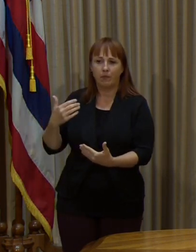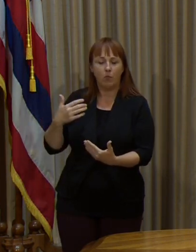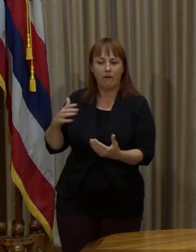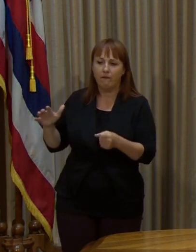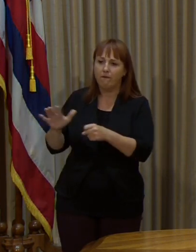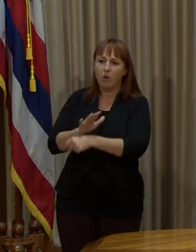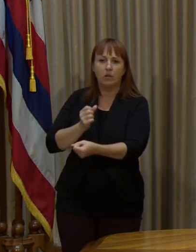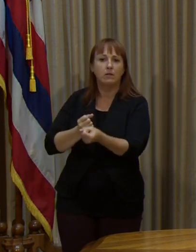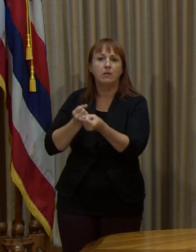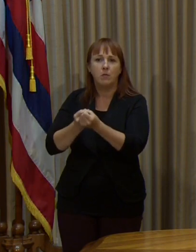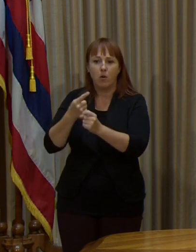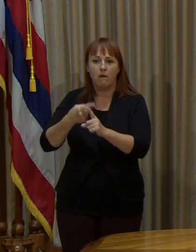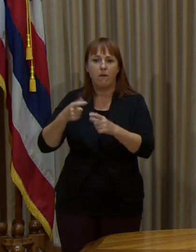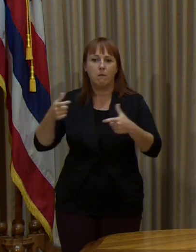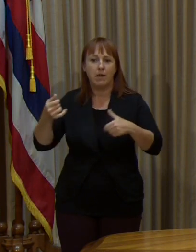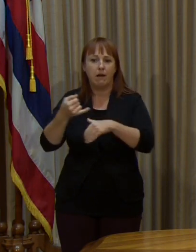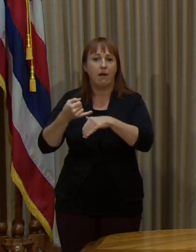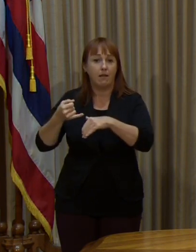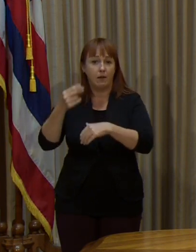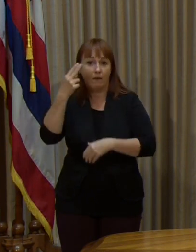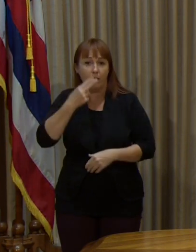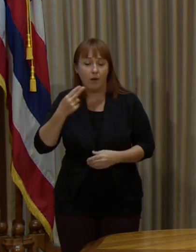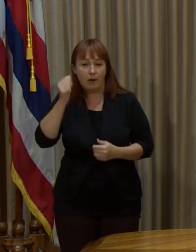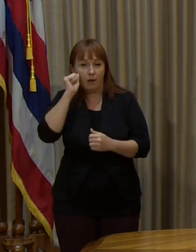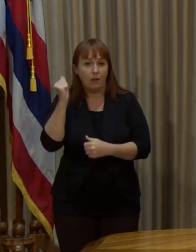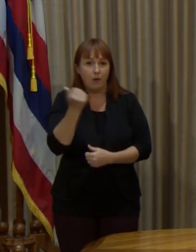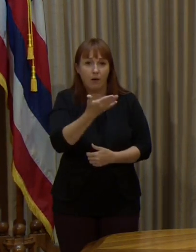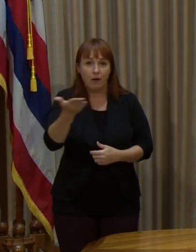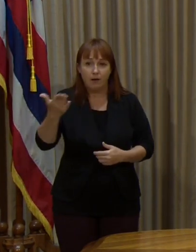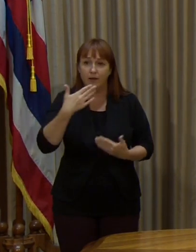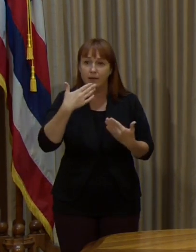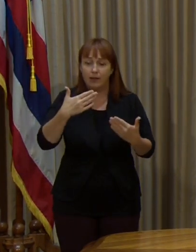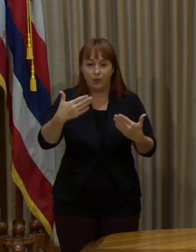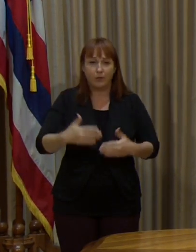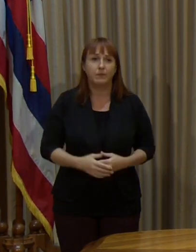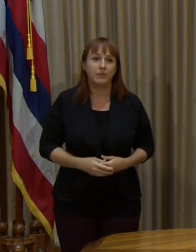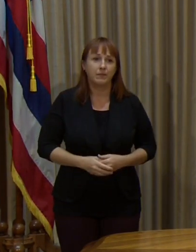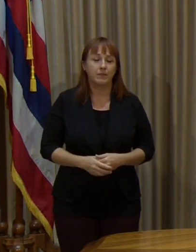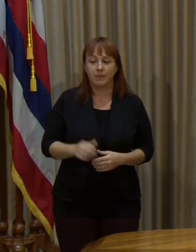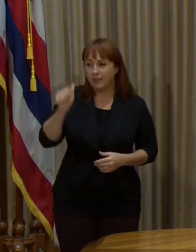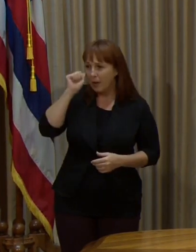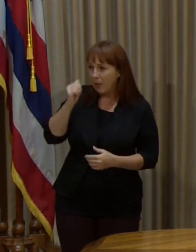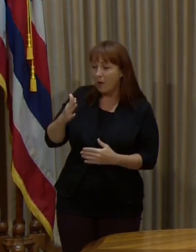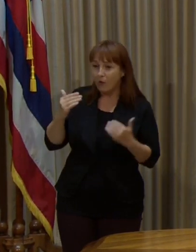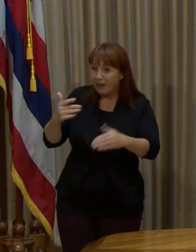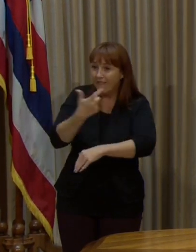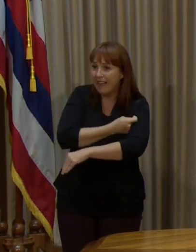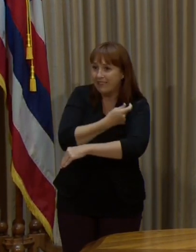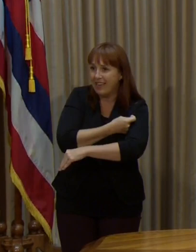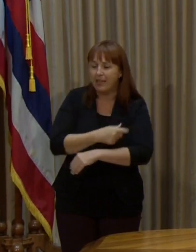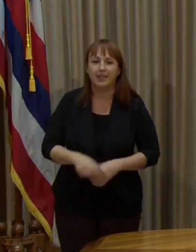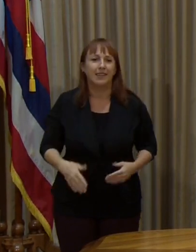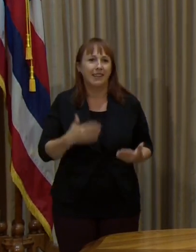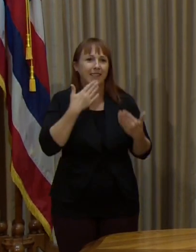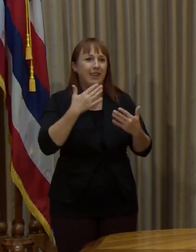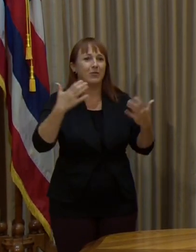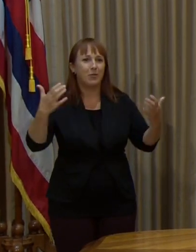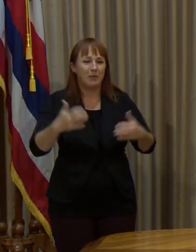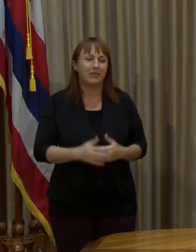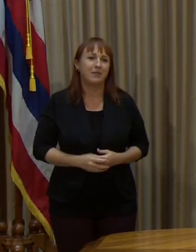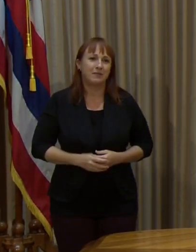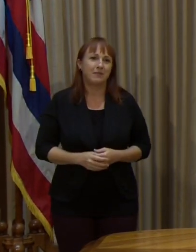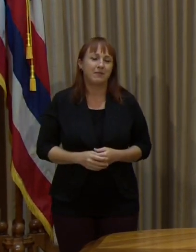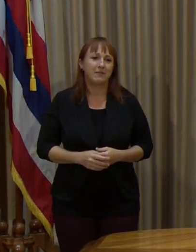complete support from the Big Island of Hawaii. Aloha. Thank you, everybody. And get vaccinated. Aloha. Thank you so much, Mayor.